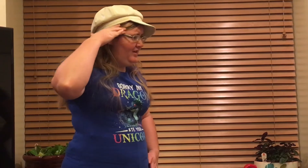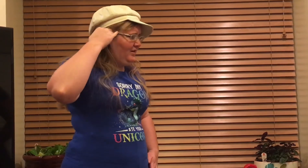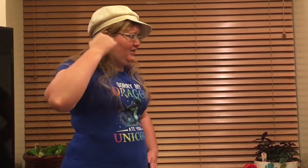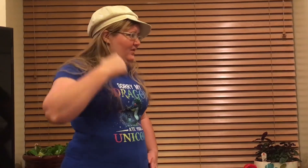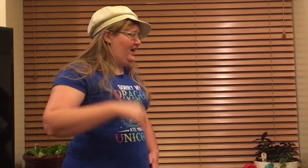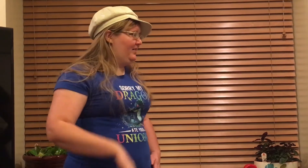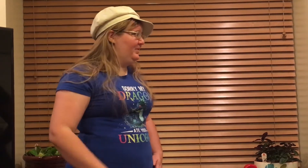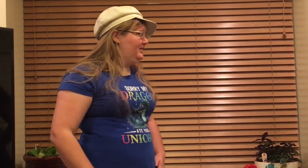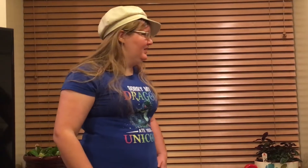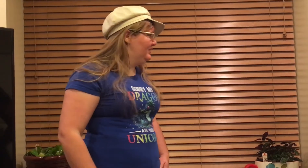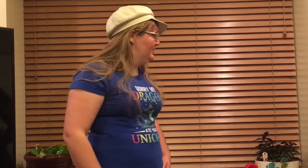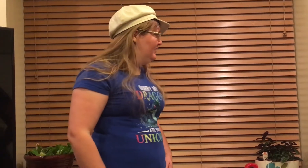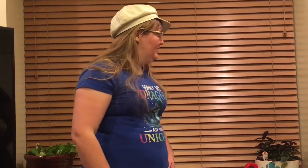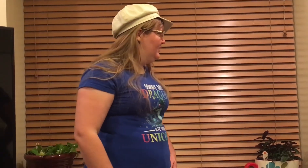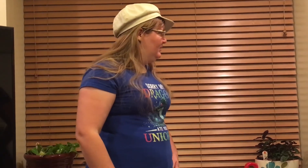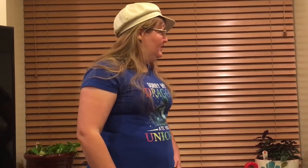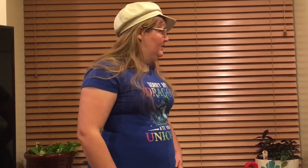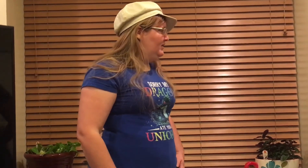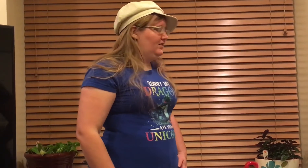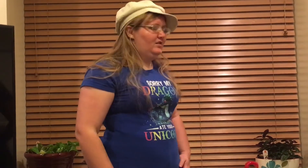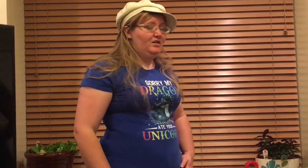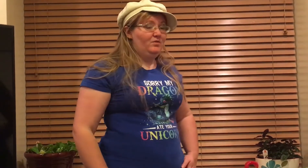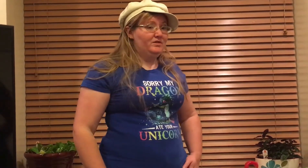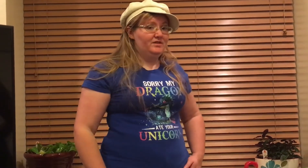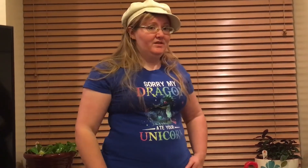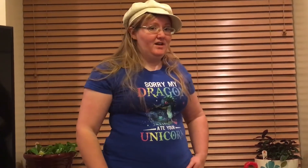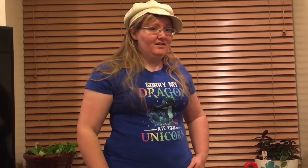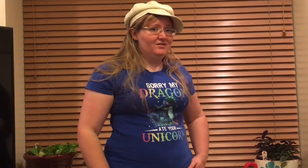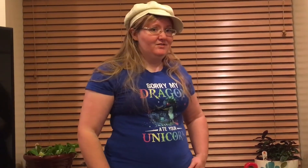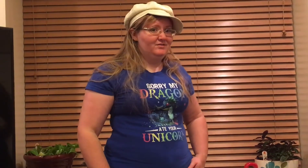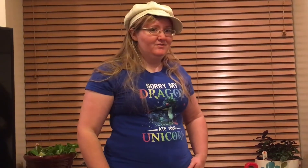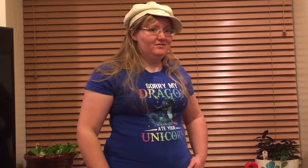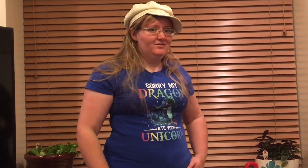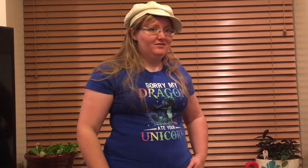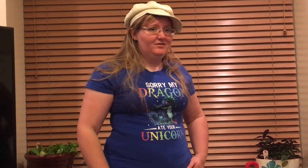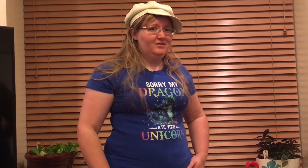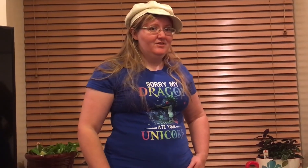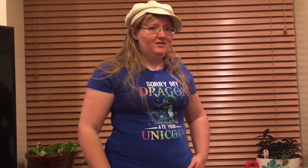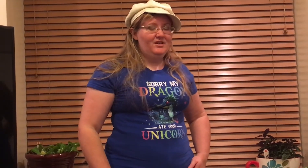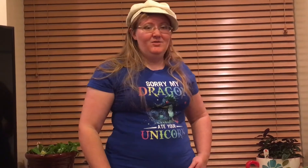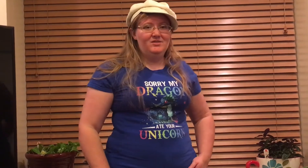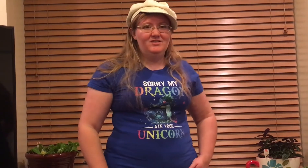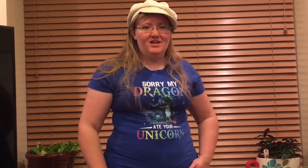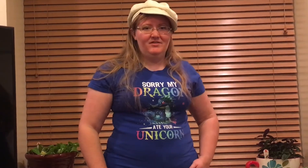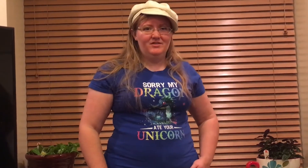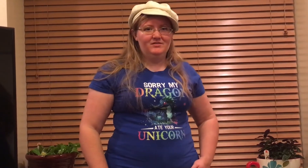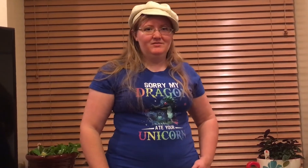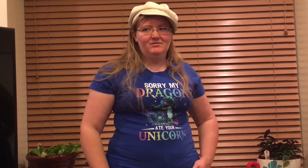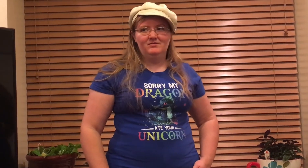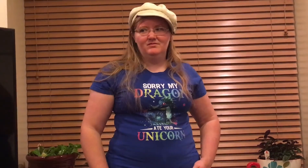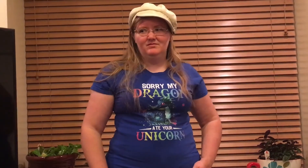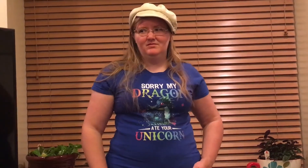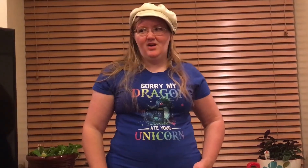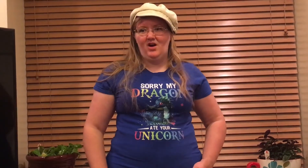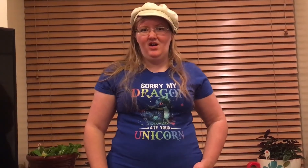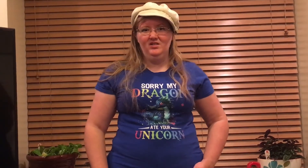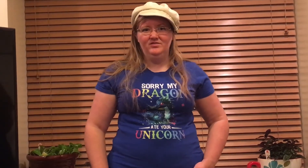What happened? He wasn't in the castle. He was inside of a a horrible